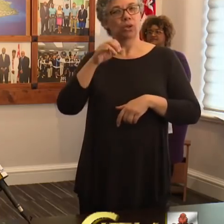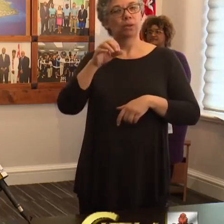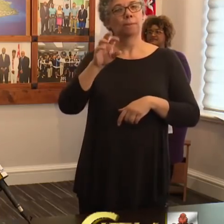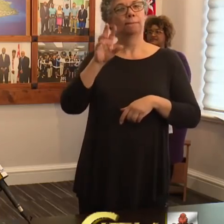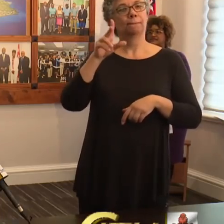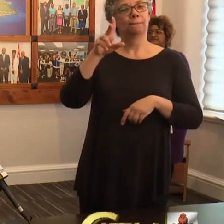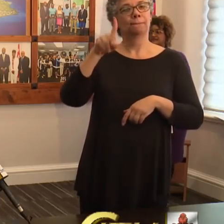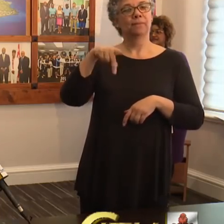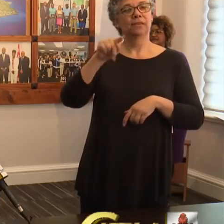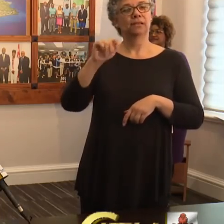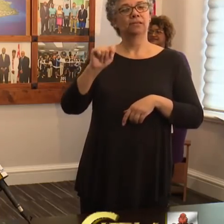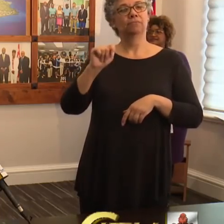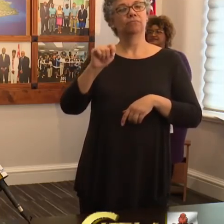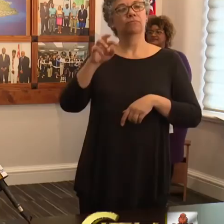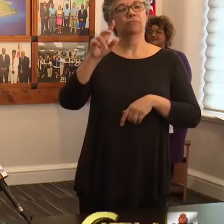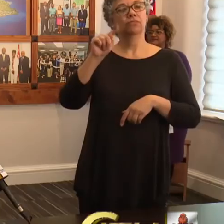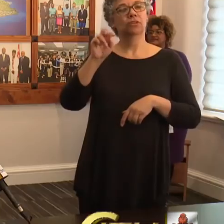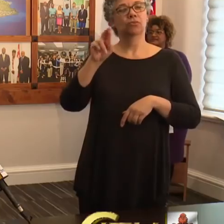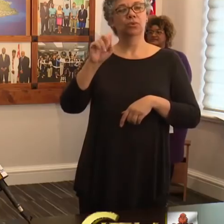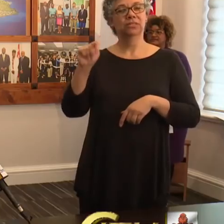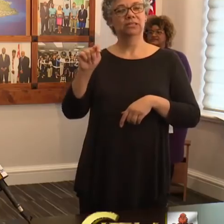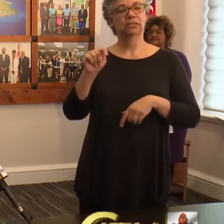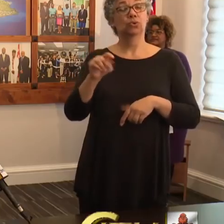traveledge.bm or call